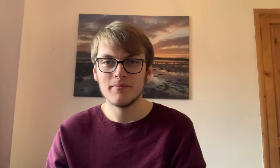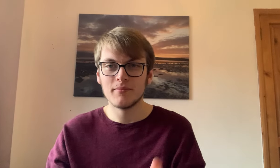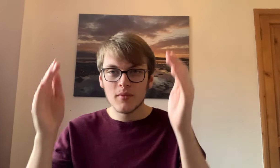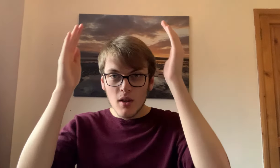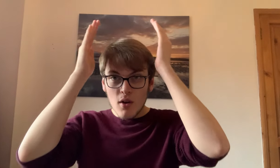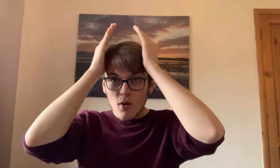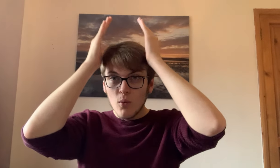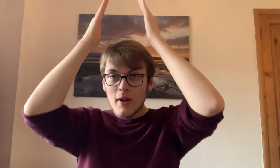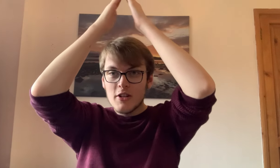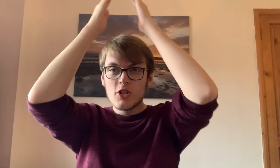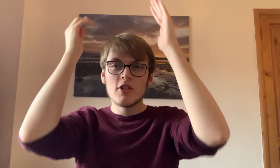Witch.